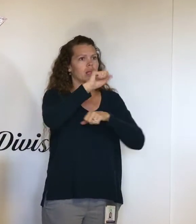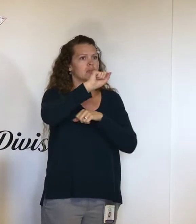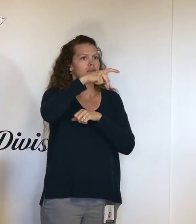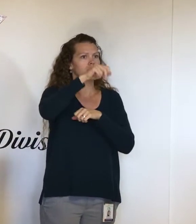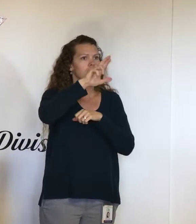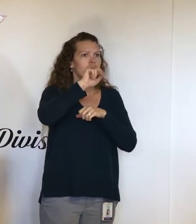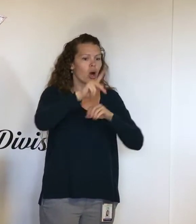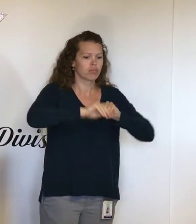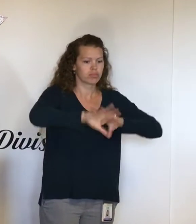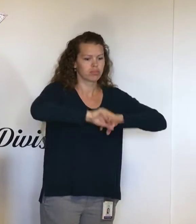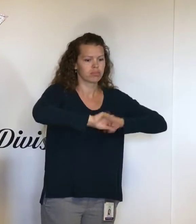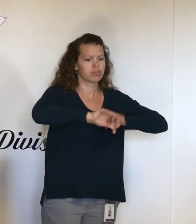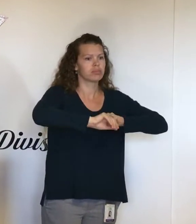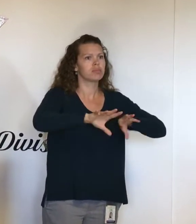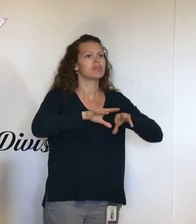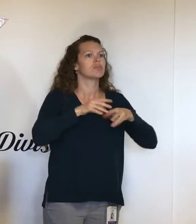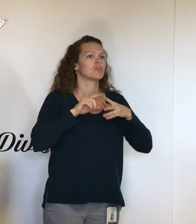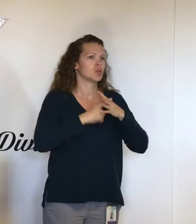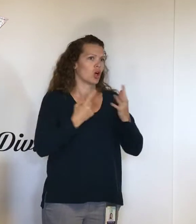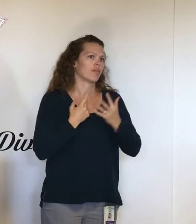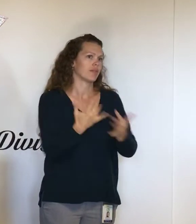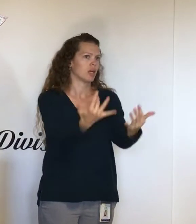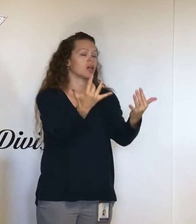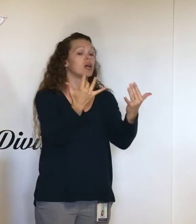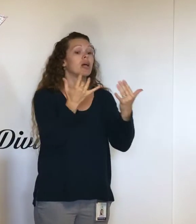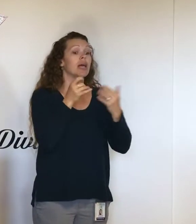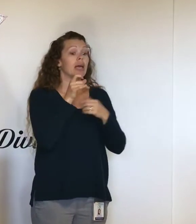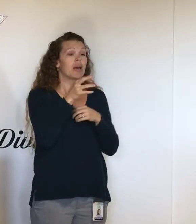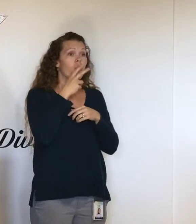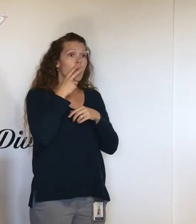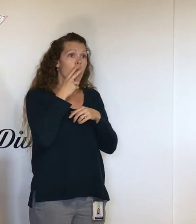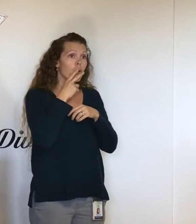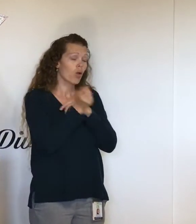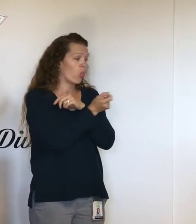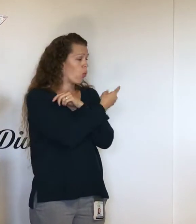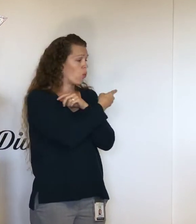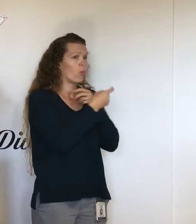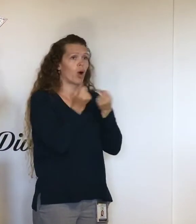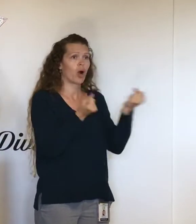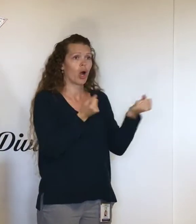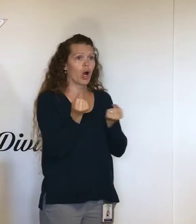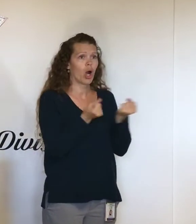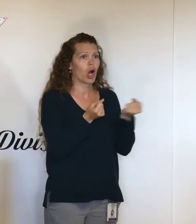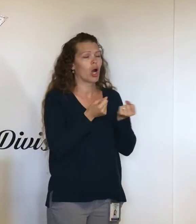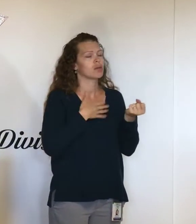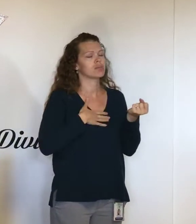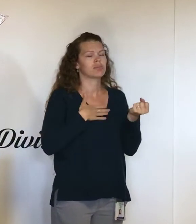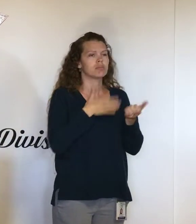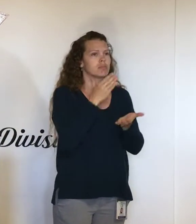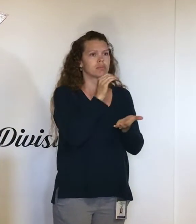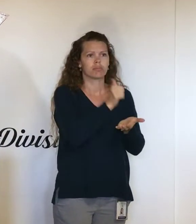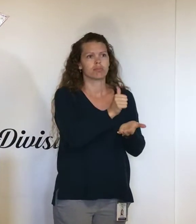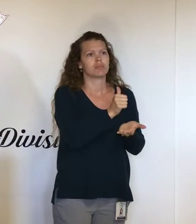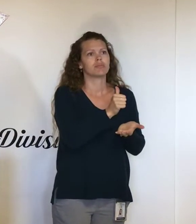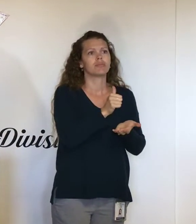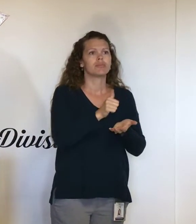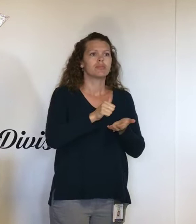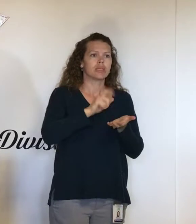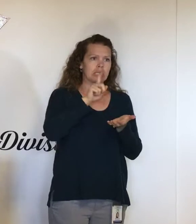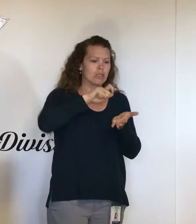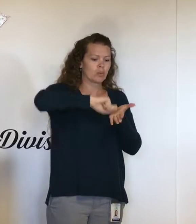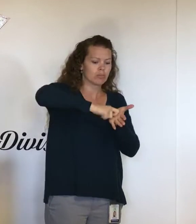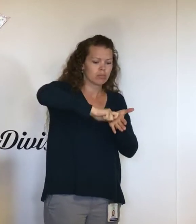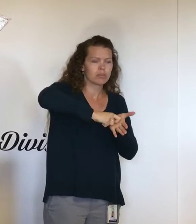Those are the ways that fires really get going here in the county in this area. The wind is still an issue here in the county.